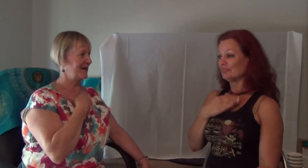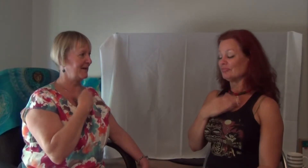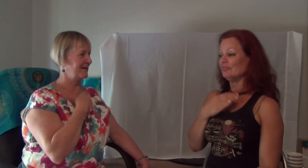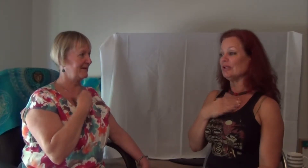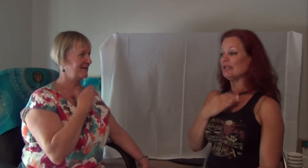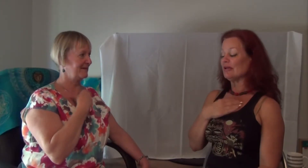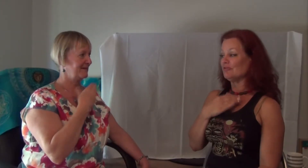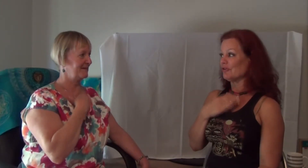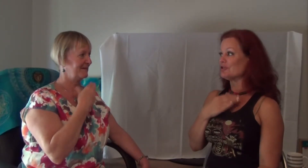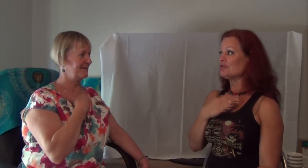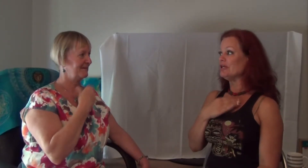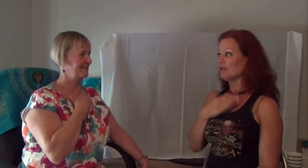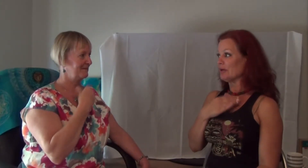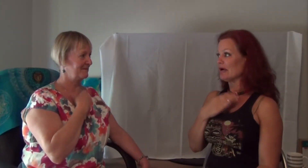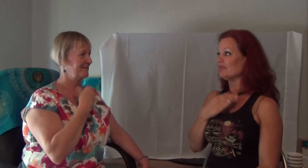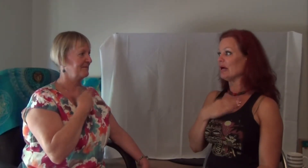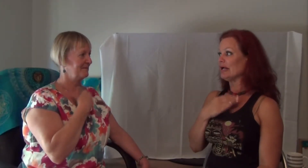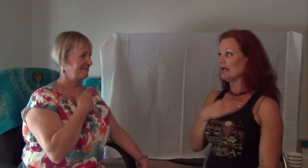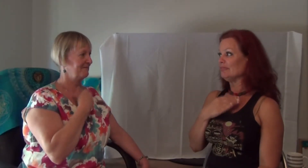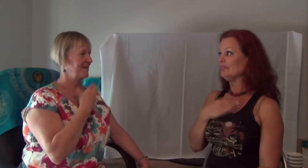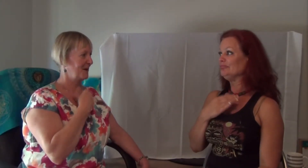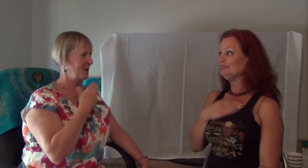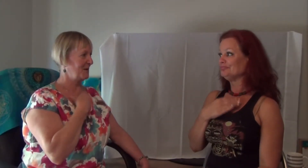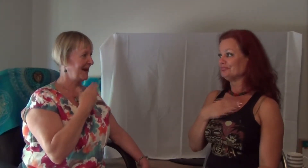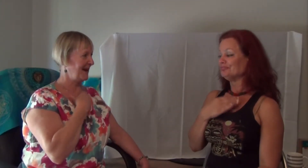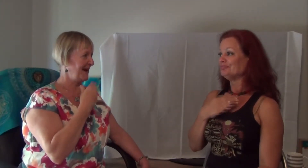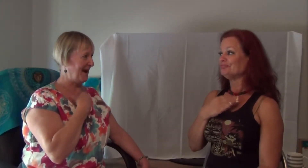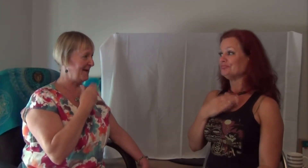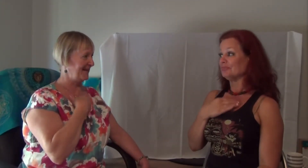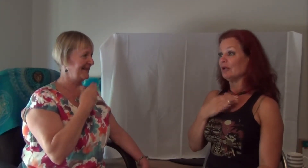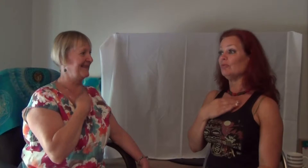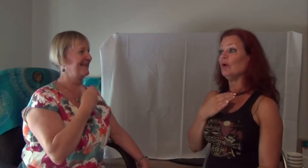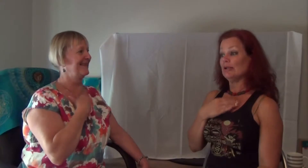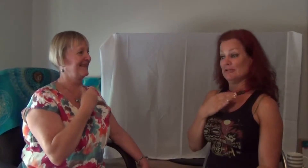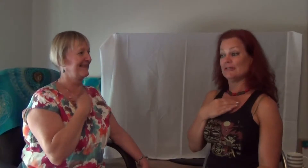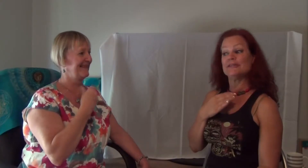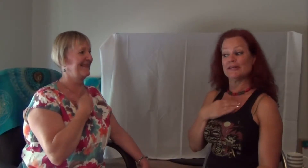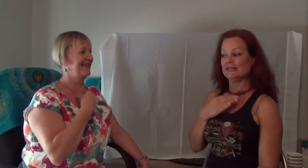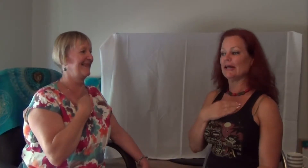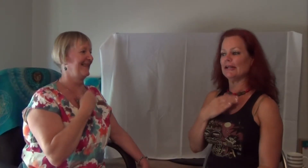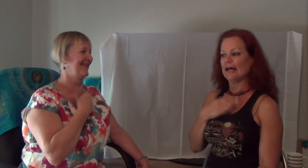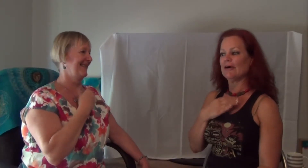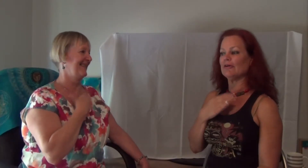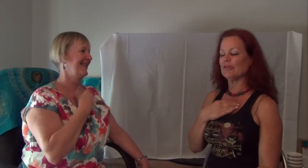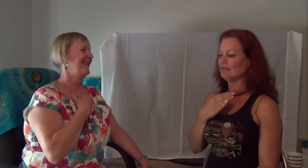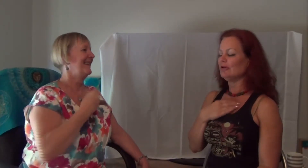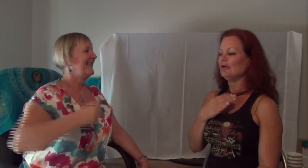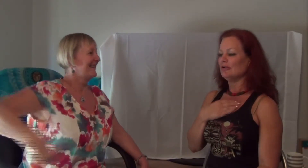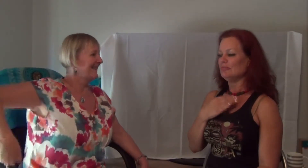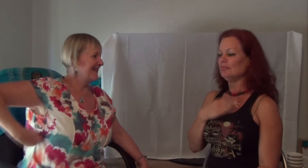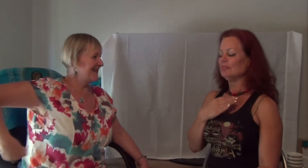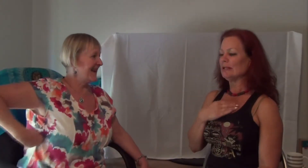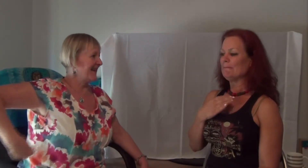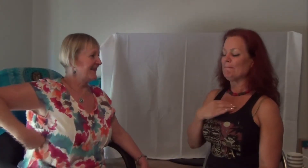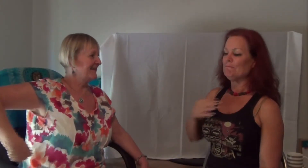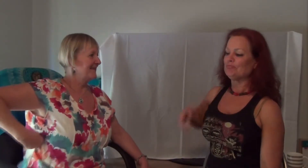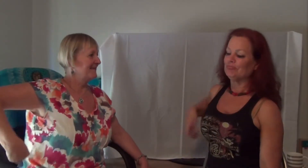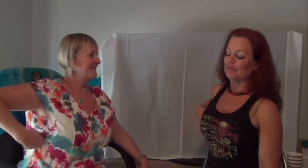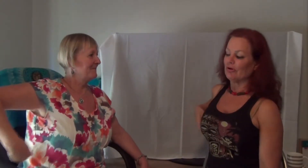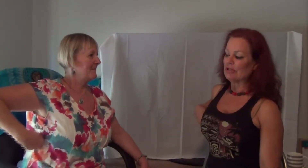head. A dead fur tree in the back of my head. And I want to get it out. I want you to get it out. Oh, this anger. Oh,